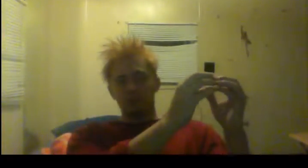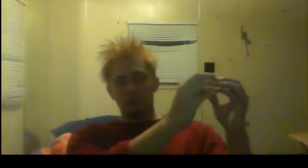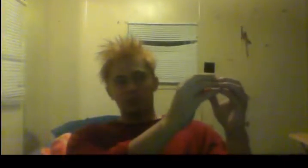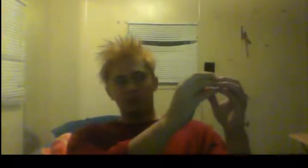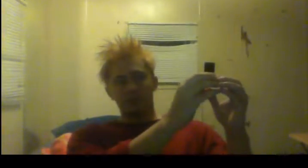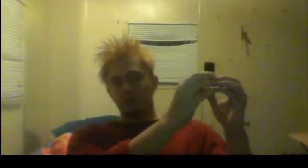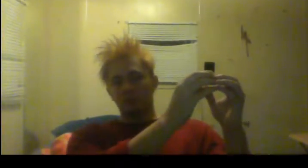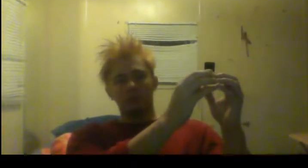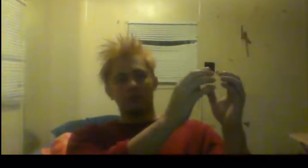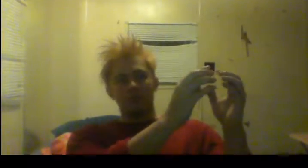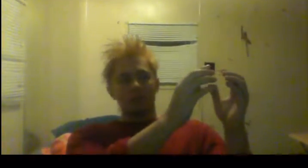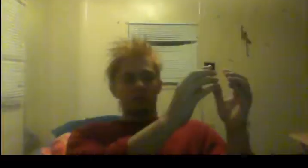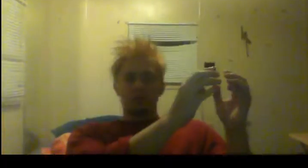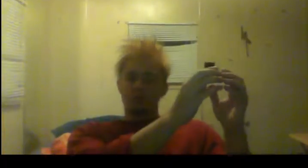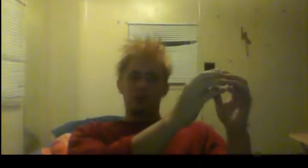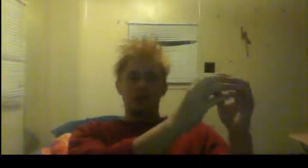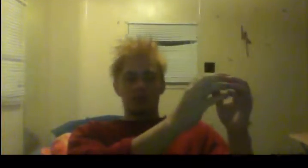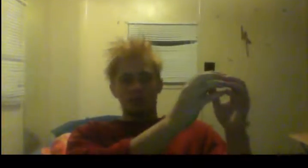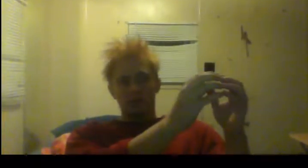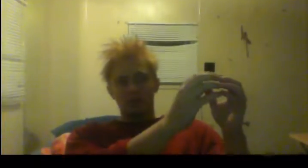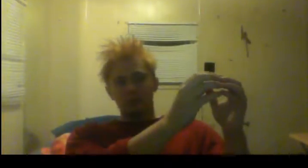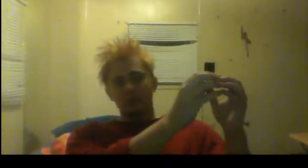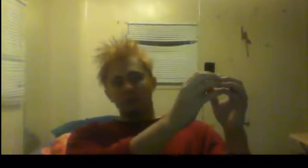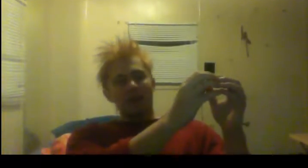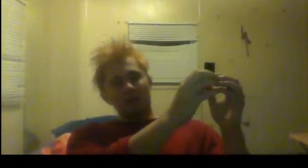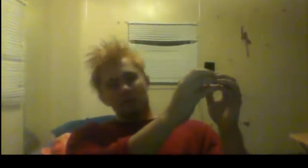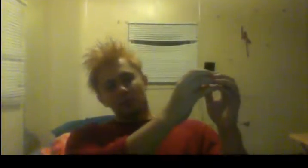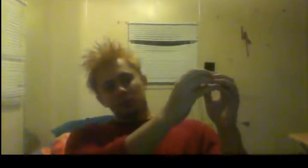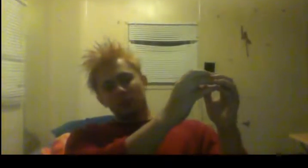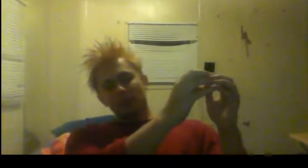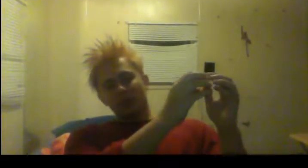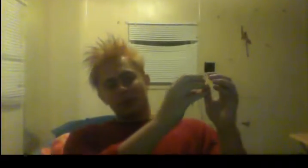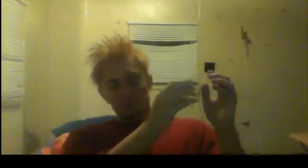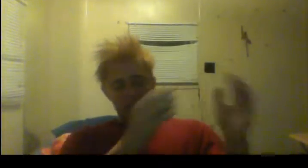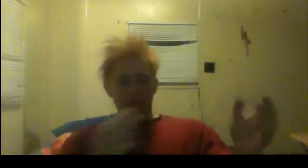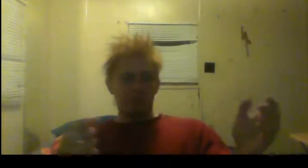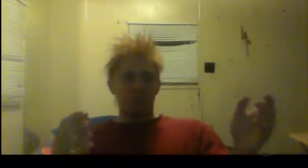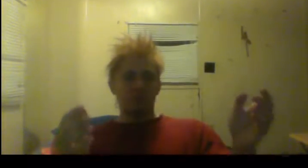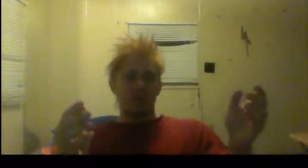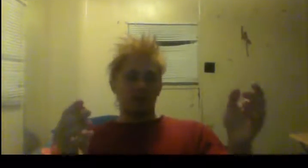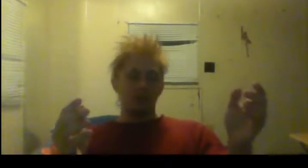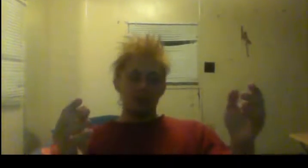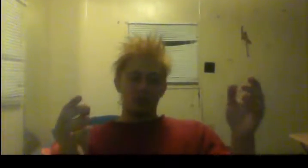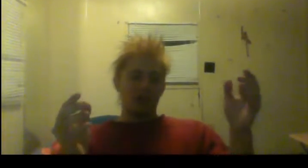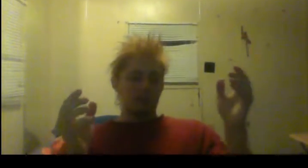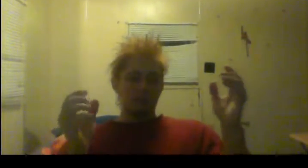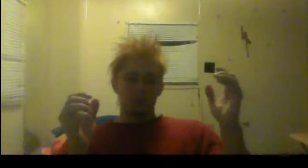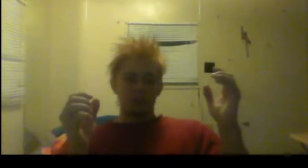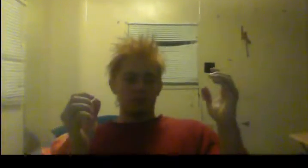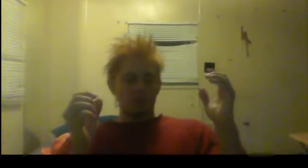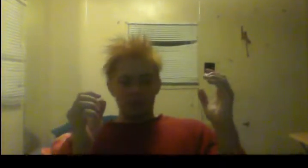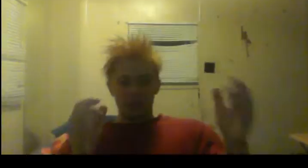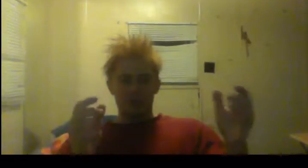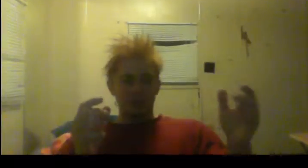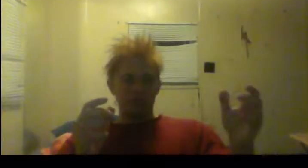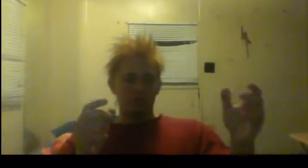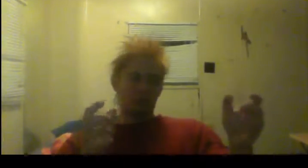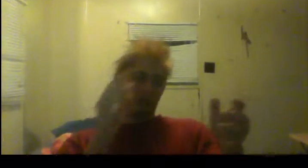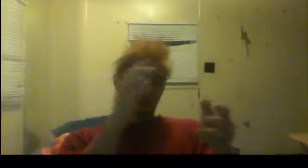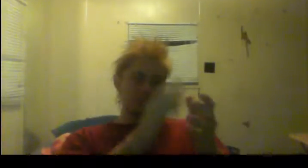do something, go do whatever you want to do. Pack your meals up in a, in a shop right bag. Pack your meals up in whatever you got to do. Put it in